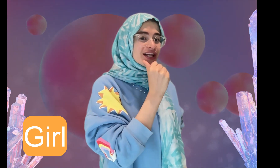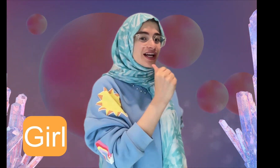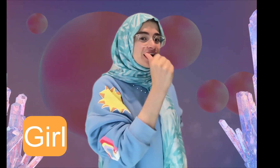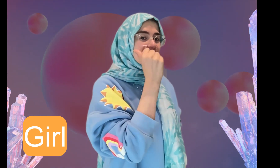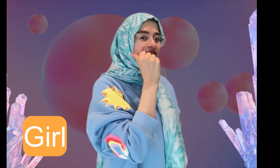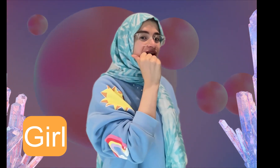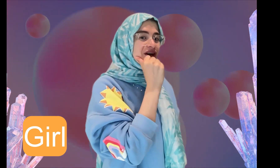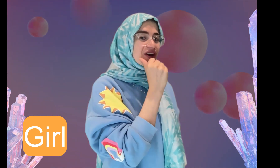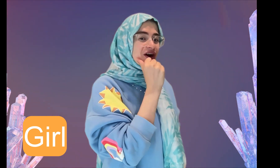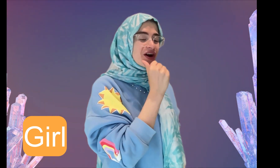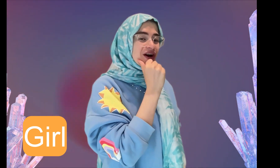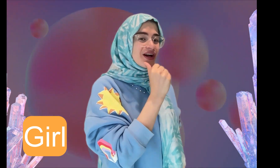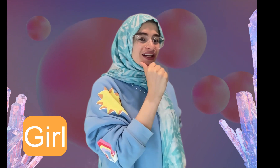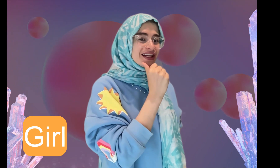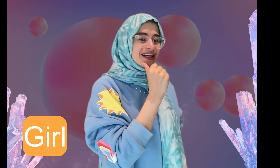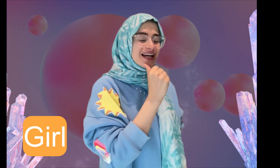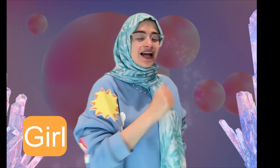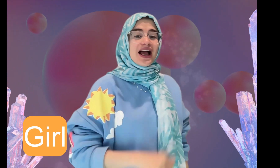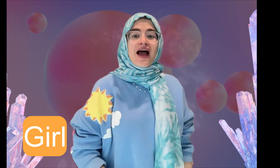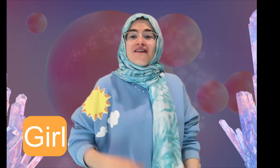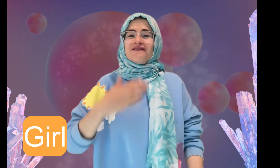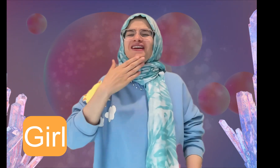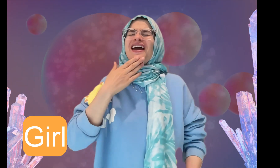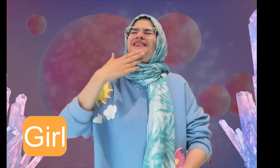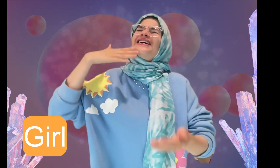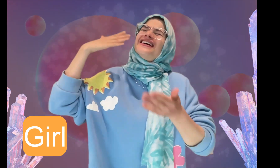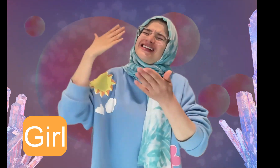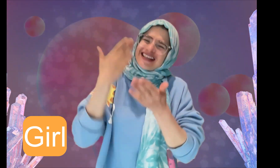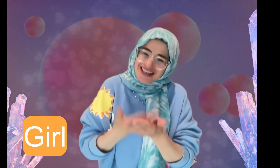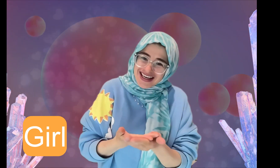girl. Very good!